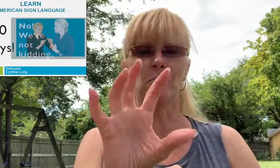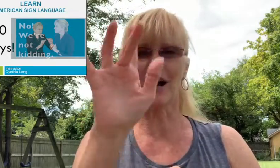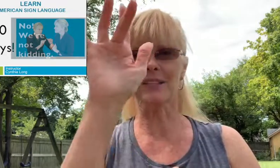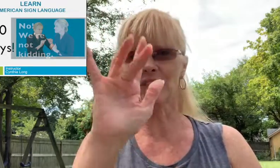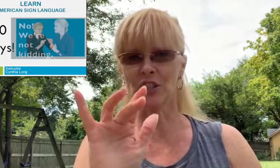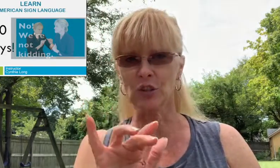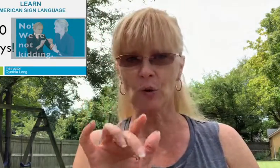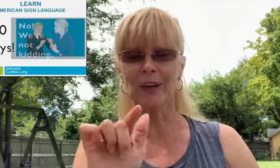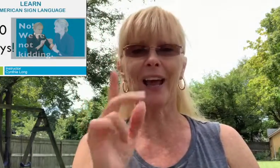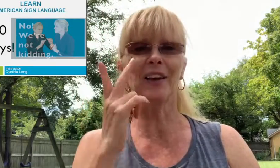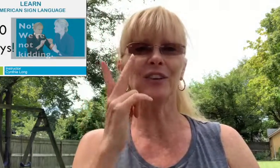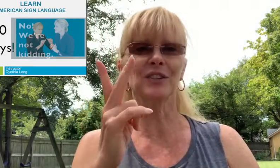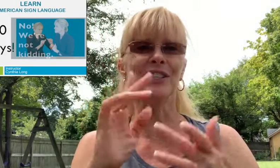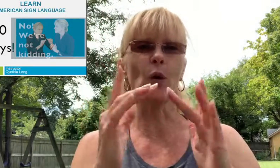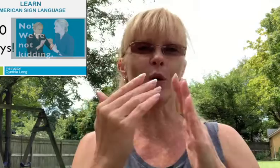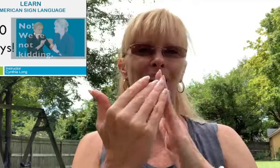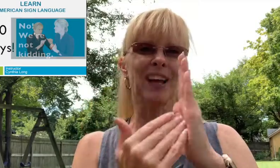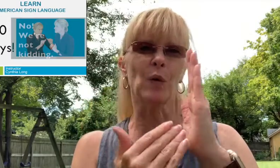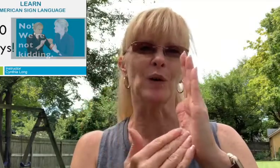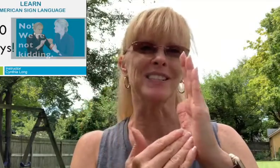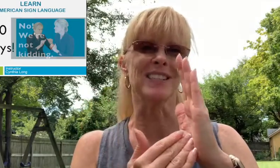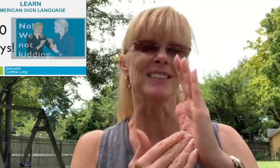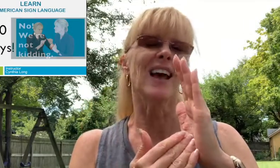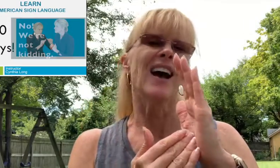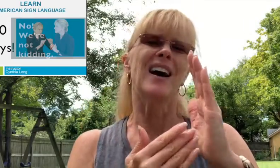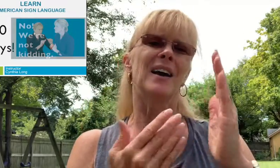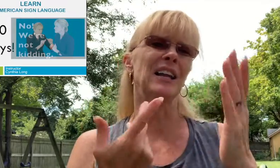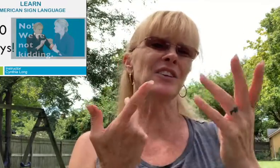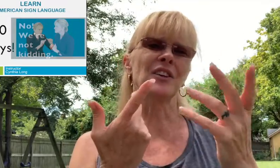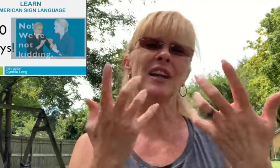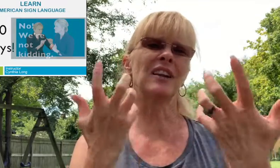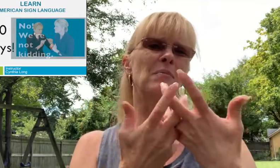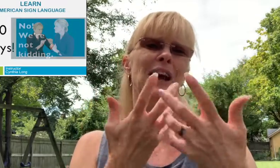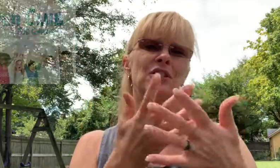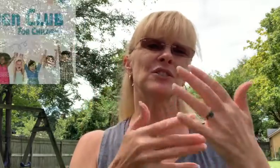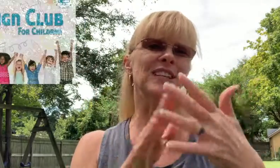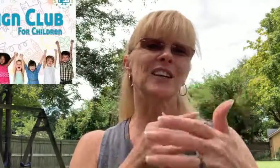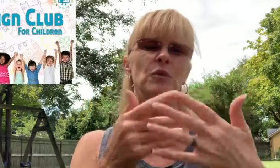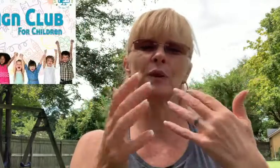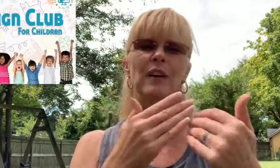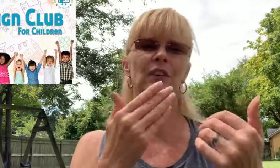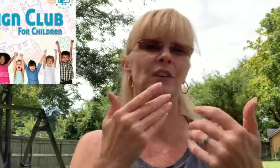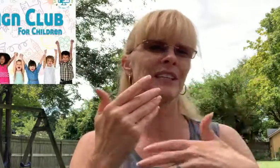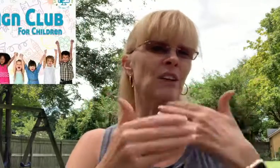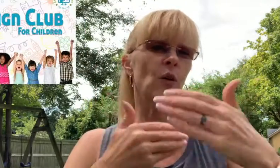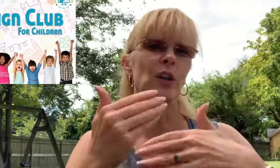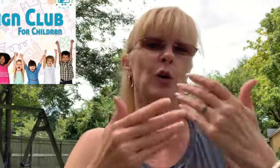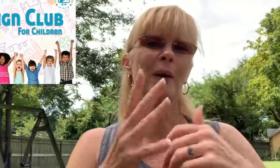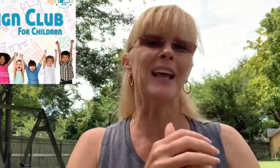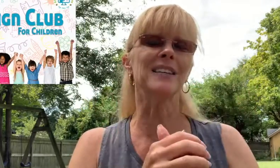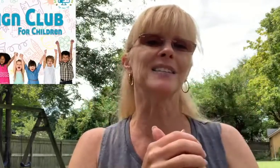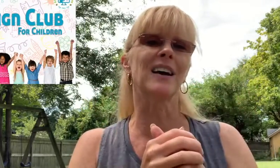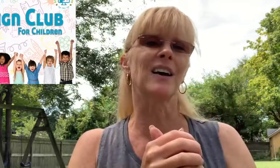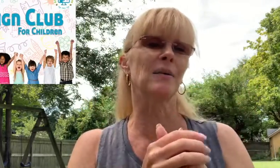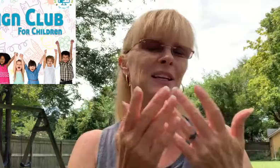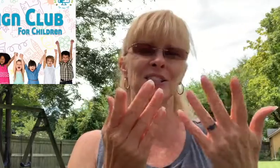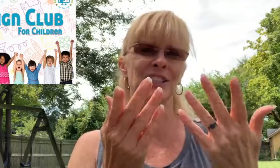boxes. Just scroll down and you'll see online courses. And it'll match your schedule, whatever, go at your pace. Just